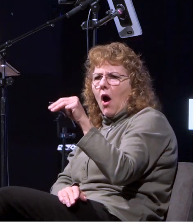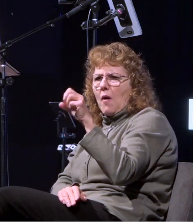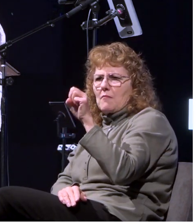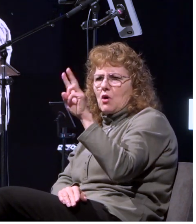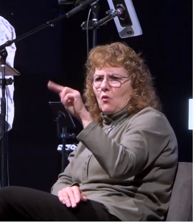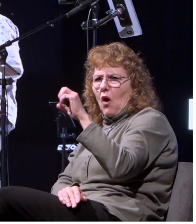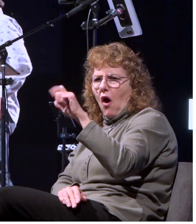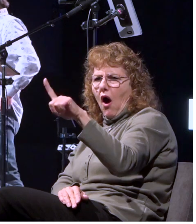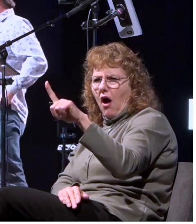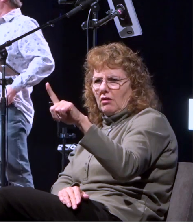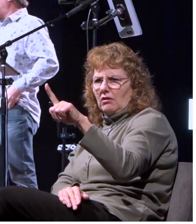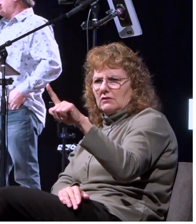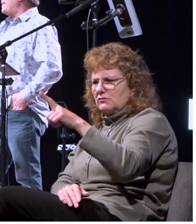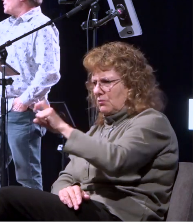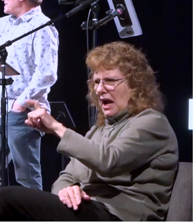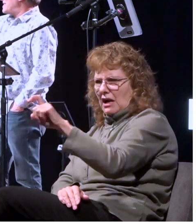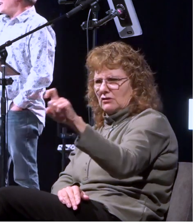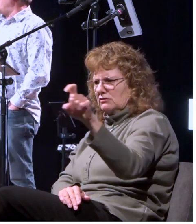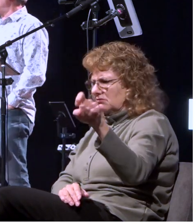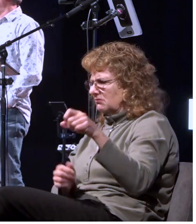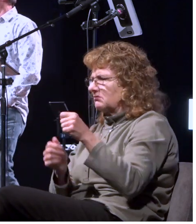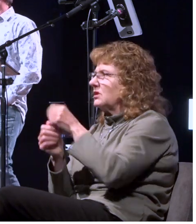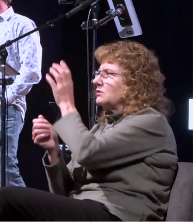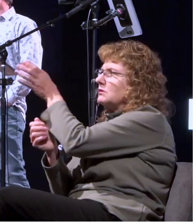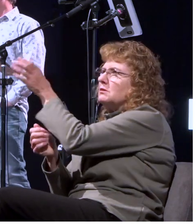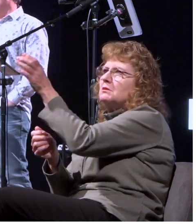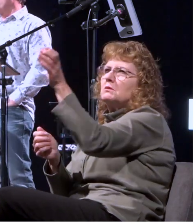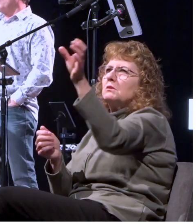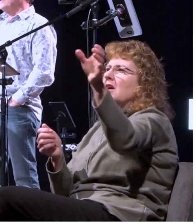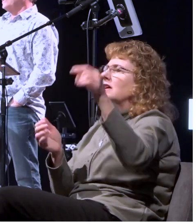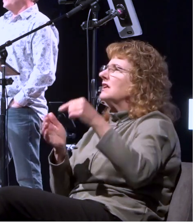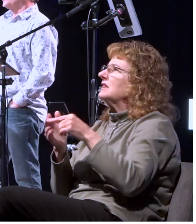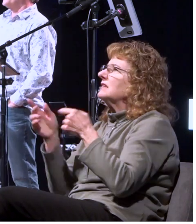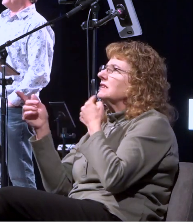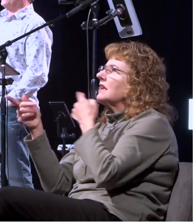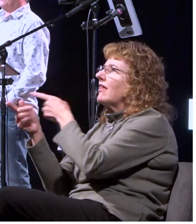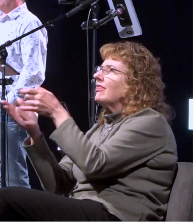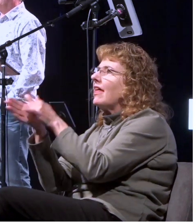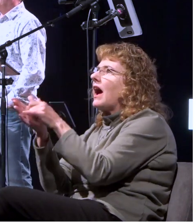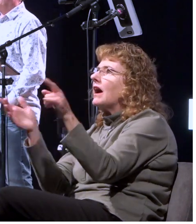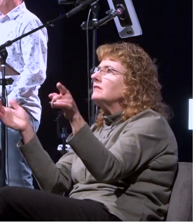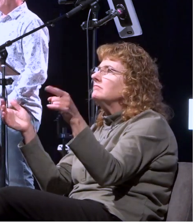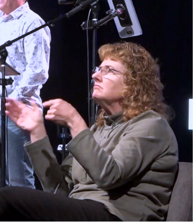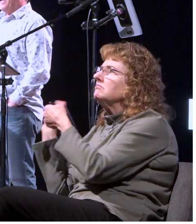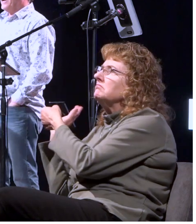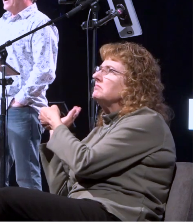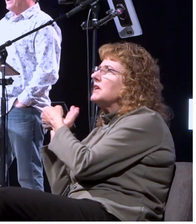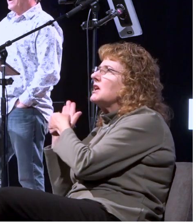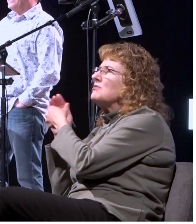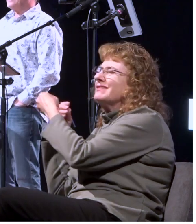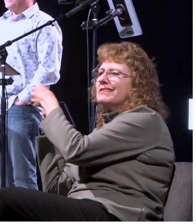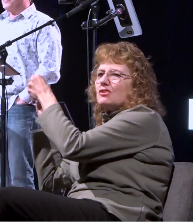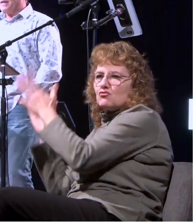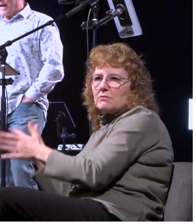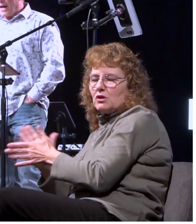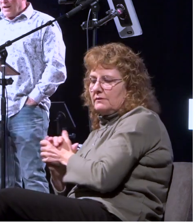and uh and there was this thing that said you know armor all distributor and i i said to my dad